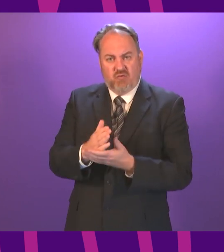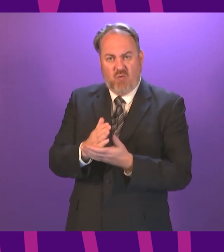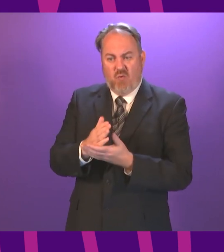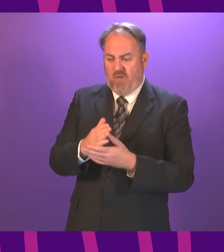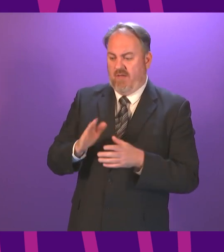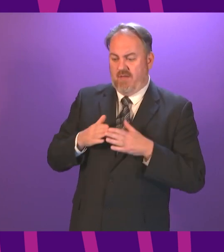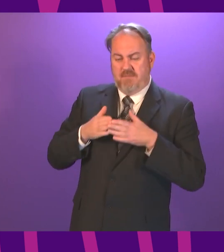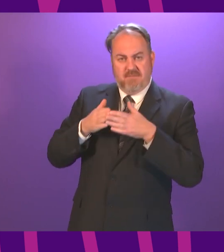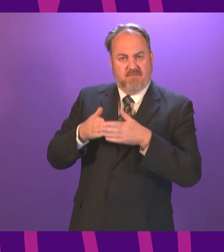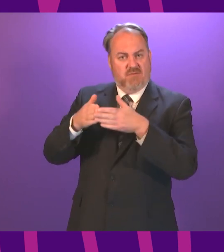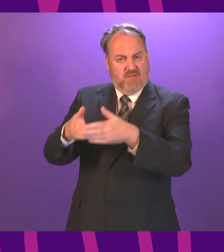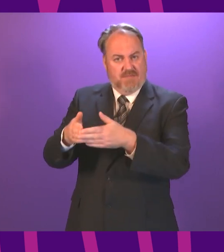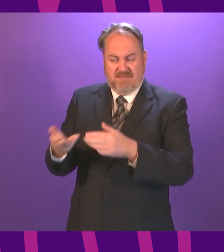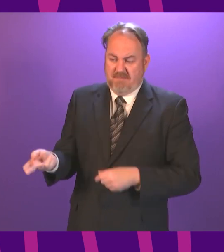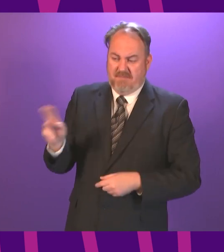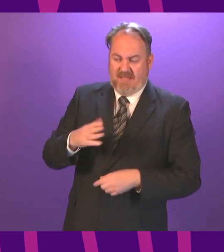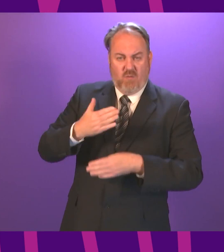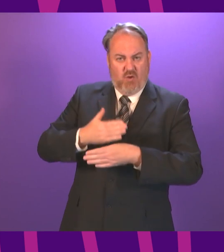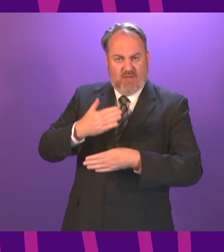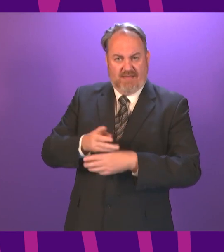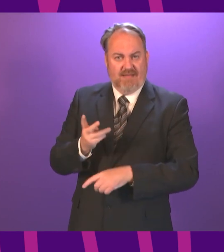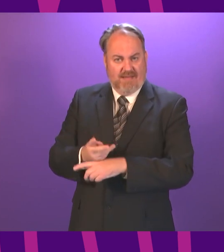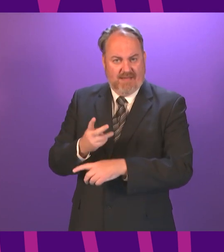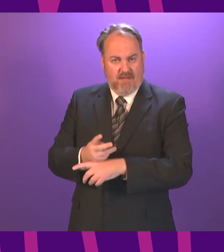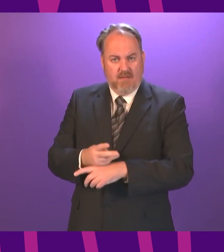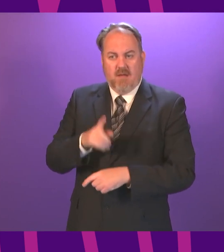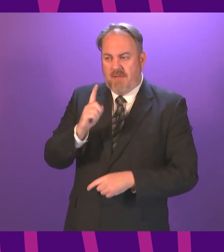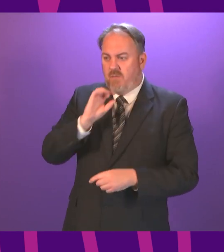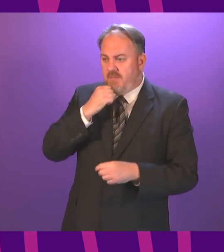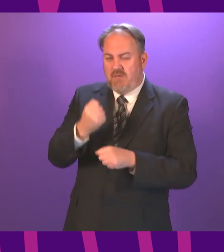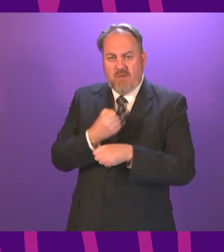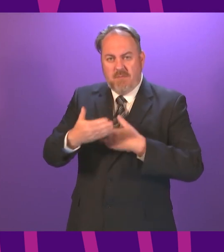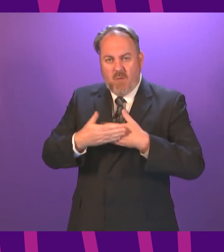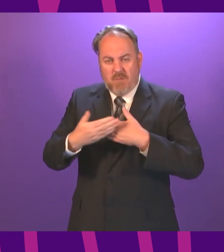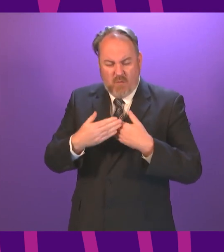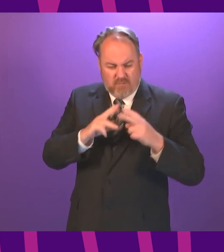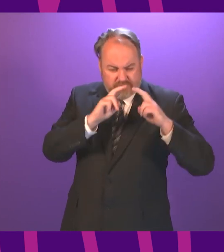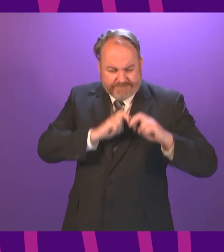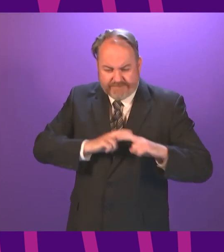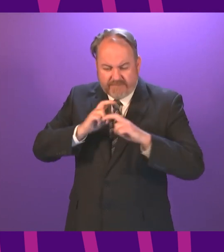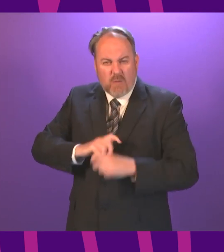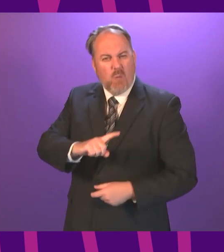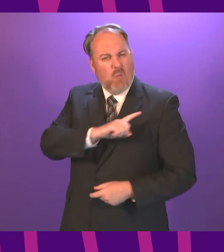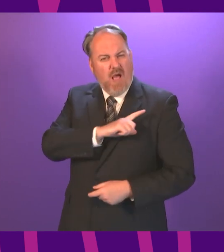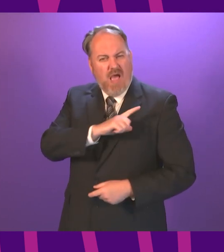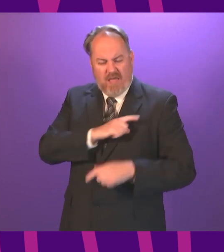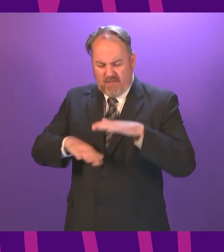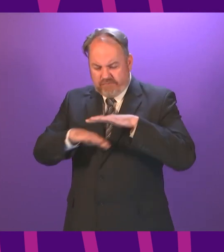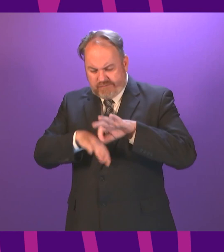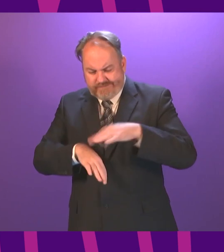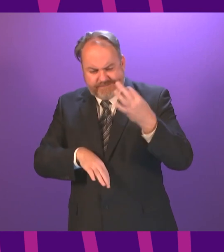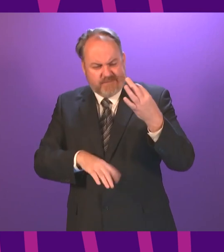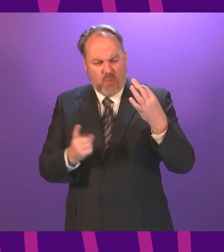service as quickly as possible. In parallel, however, specialist reports have been commissioned to examine the cause of the issue, and any recommendations